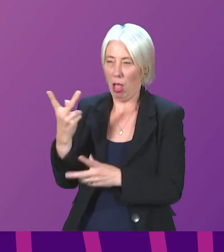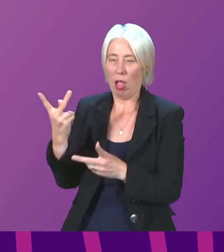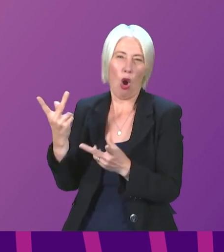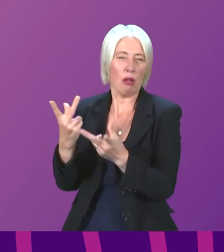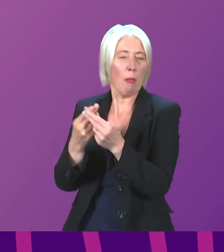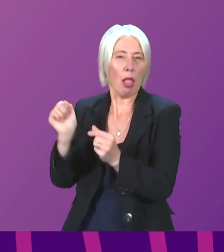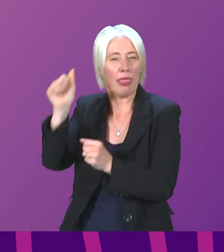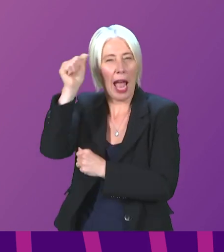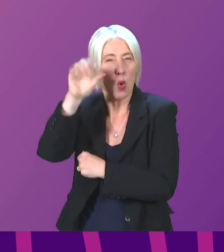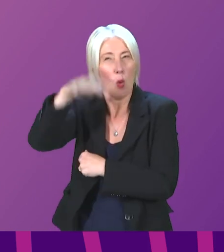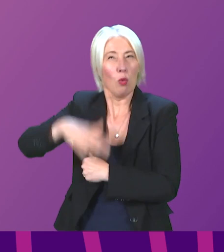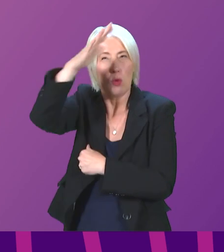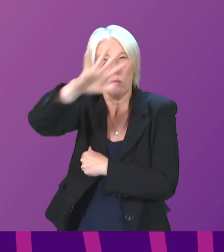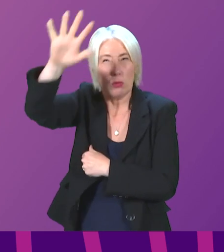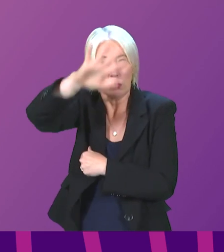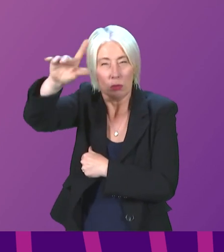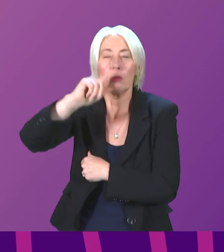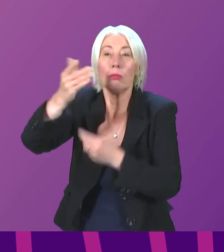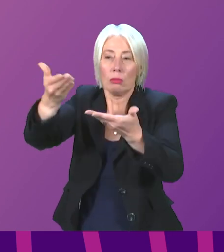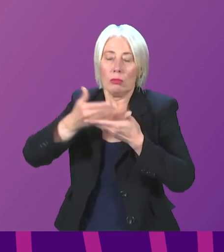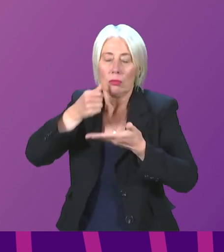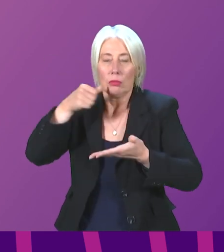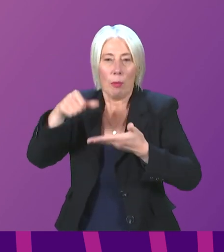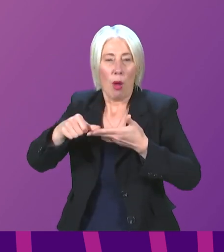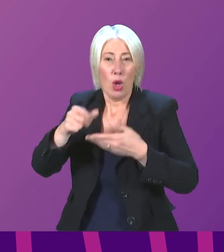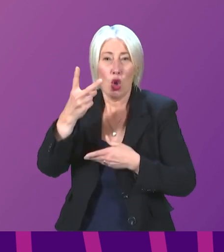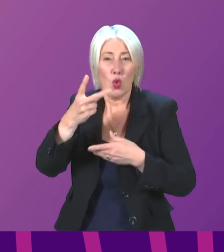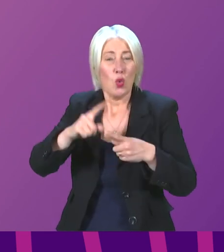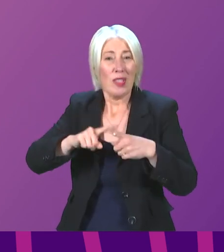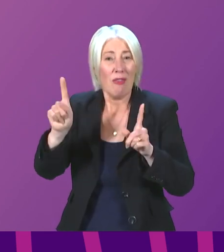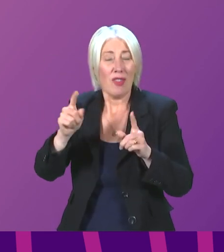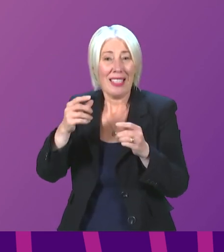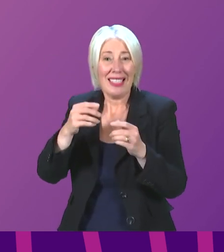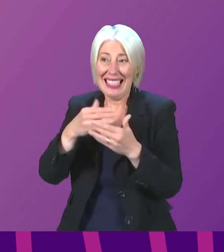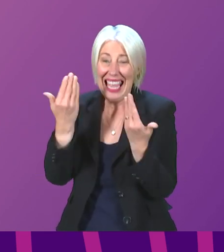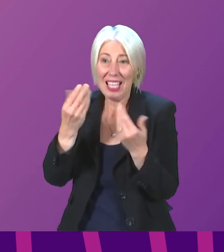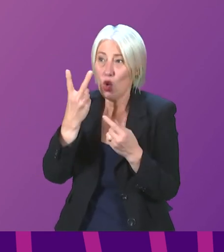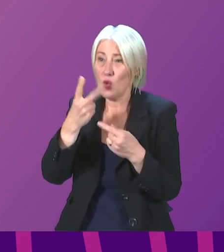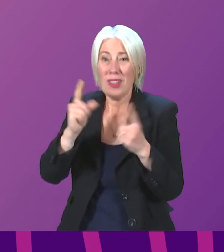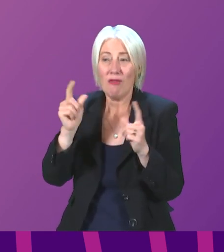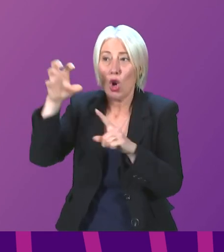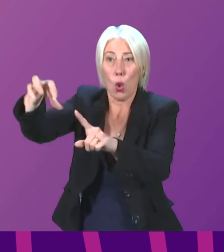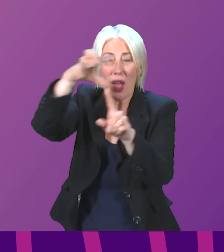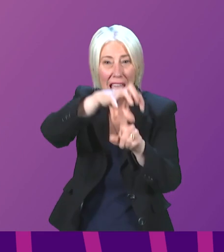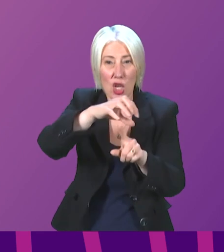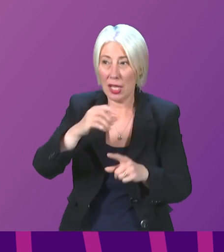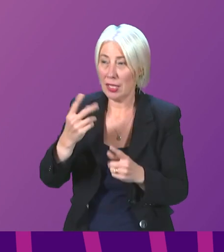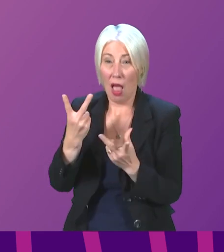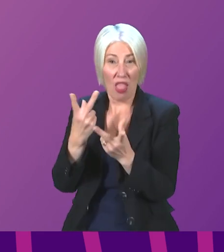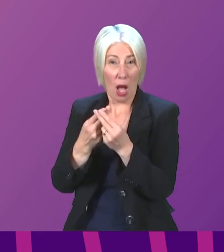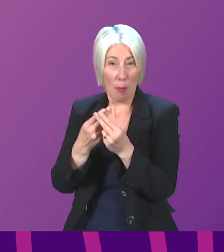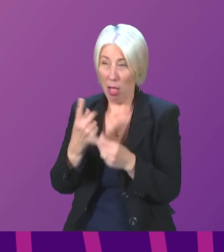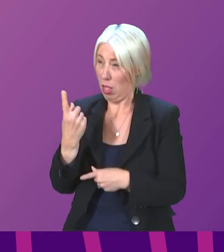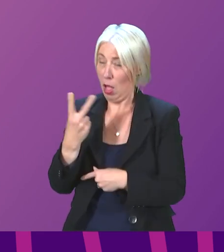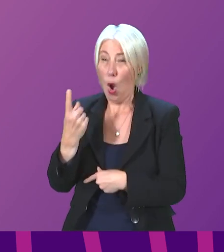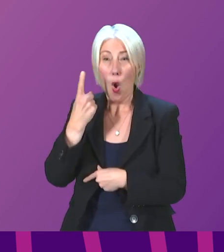Straths Bay have been given their appointments on two different days in two different locations, with one being asked to make an eight